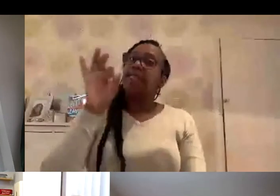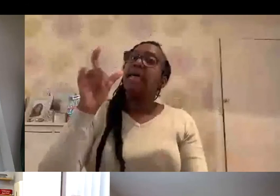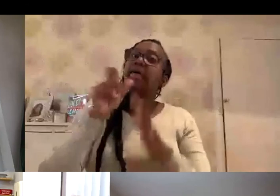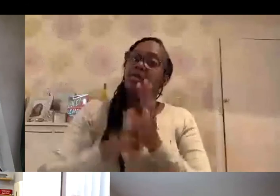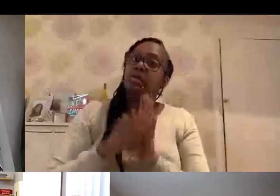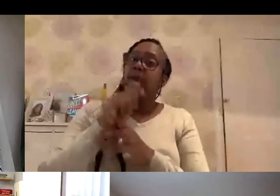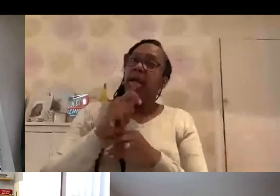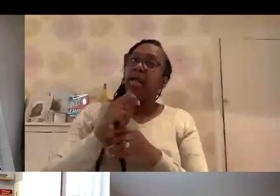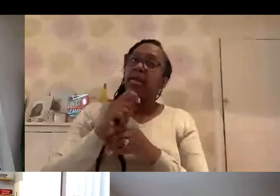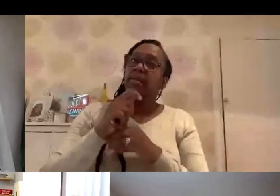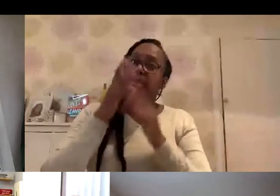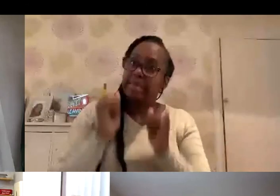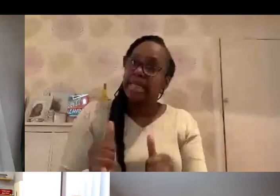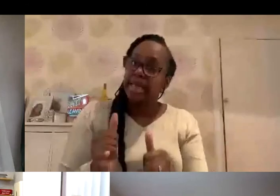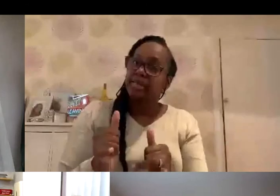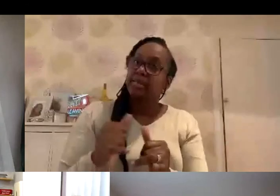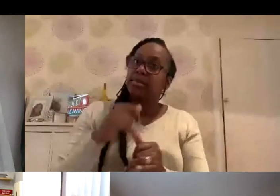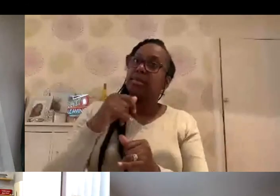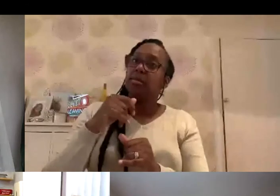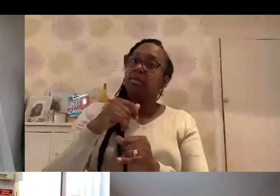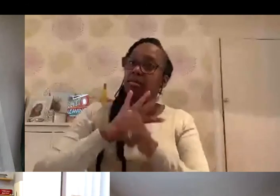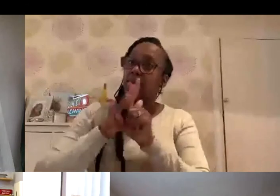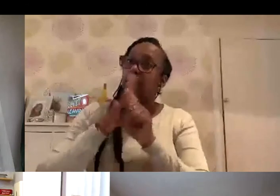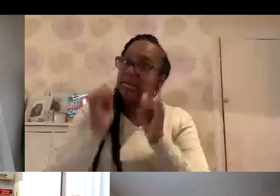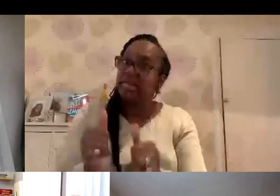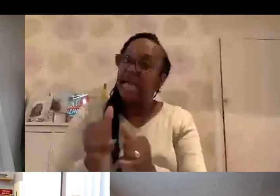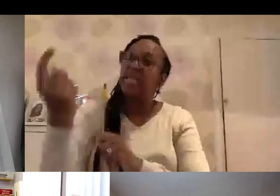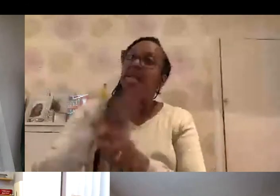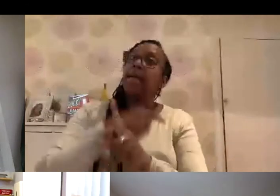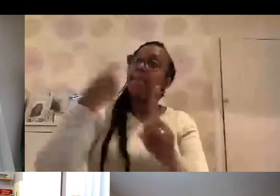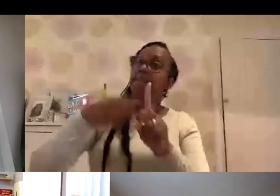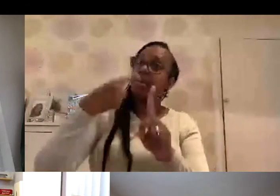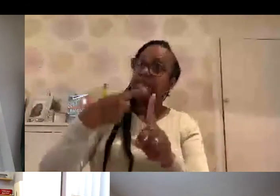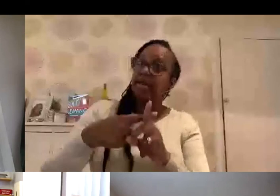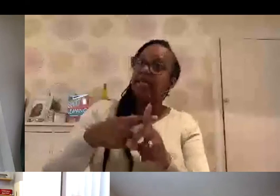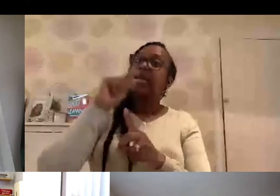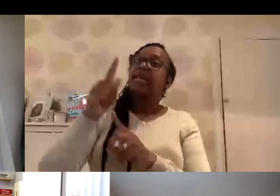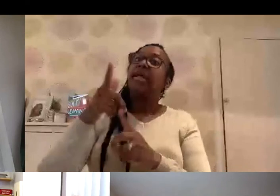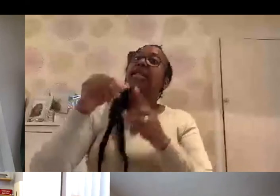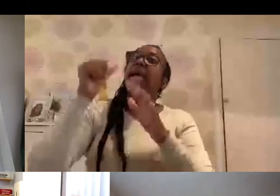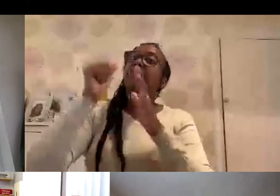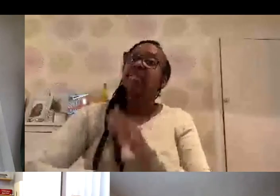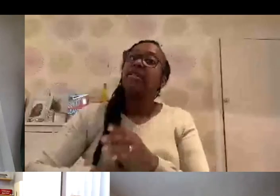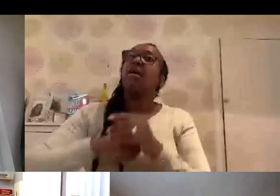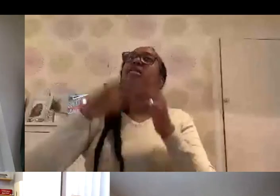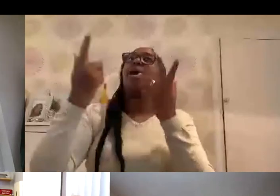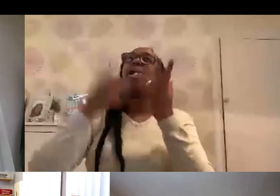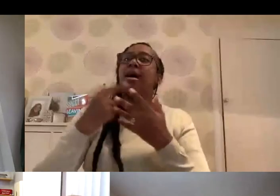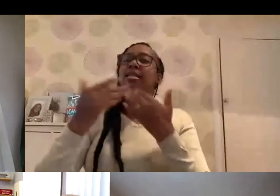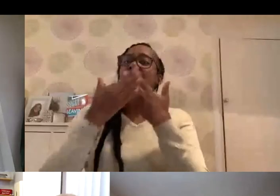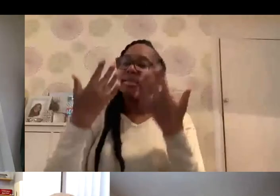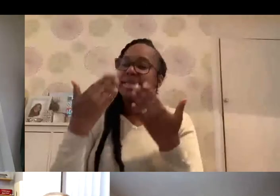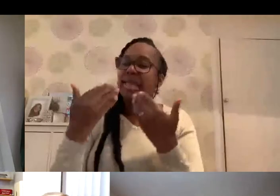test. And if that PCR test comes back positive, then they have to start another 10 days for the date of that PCR test.